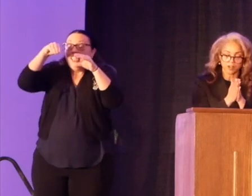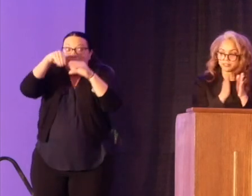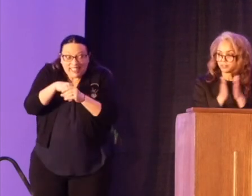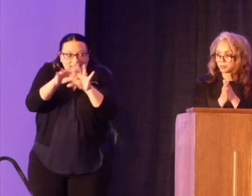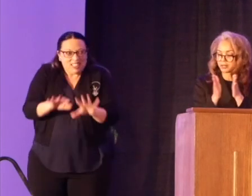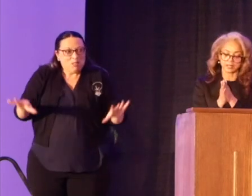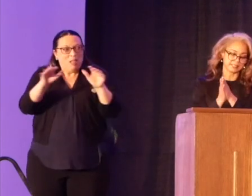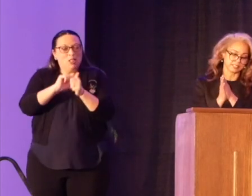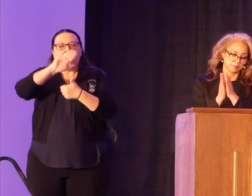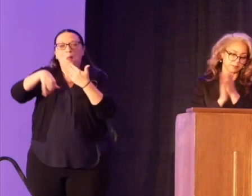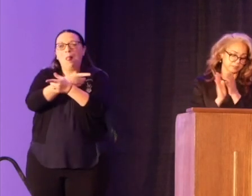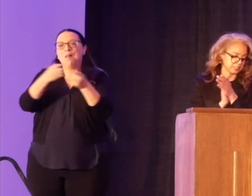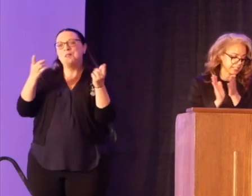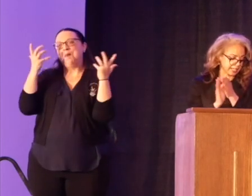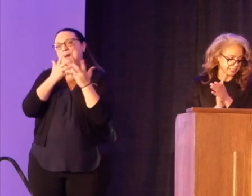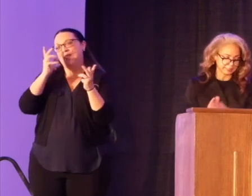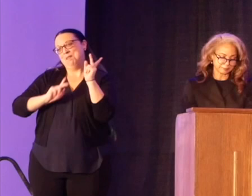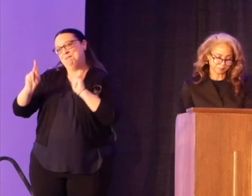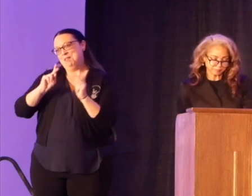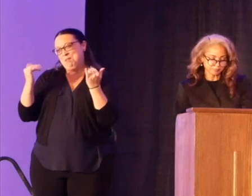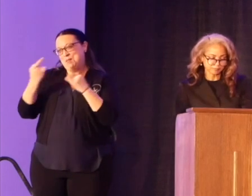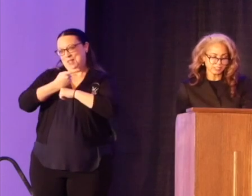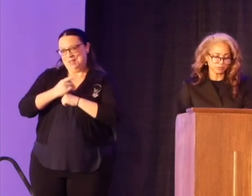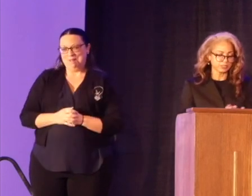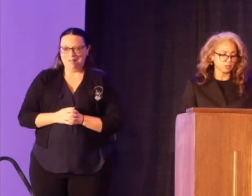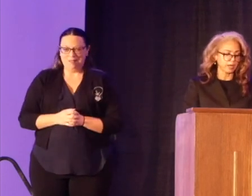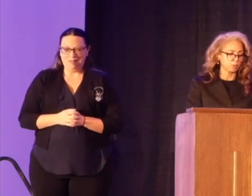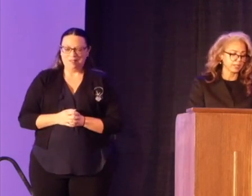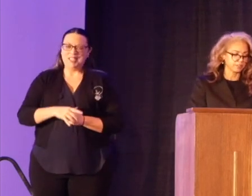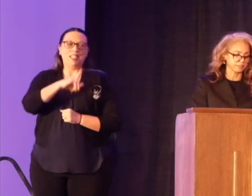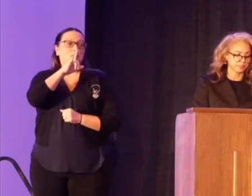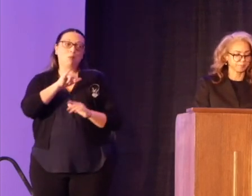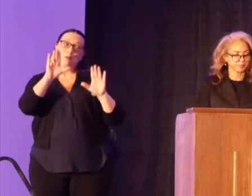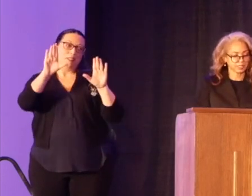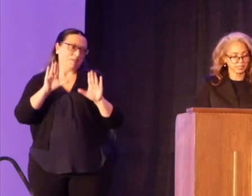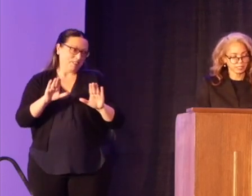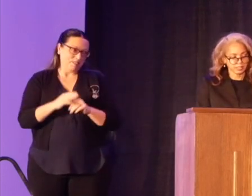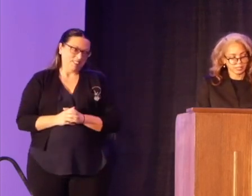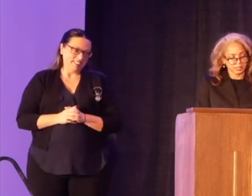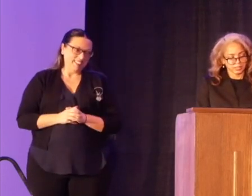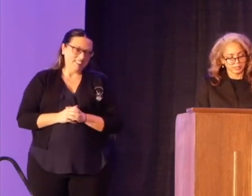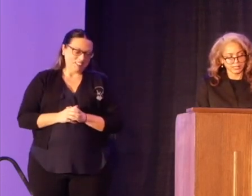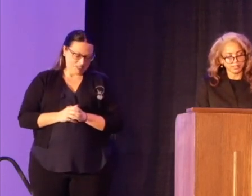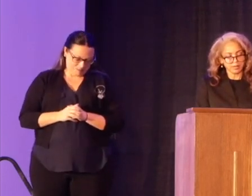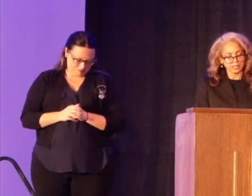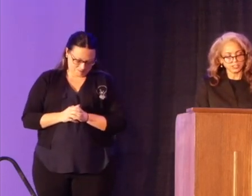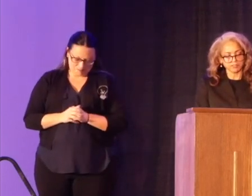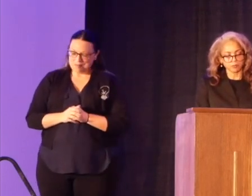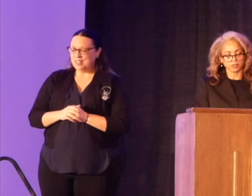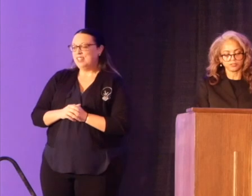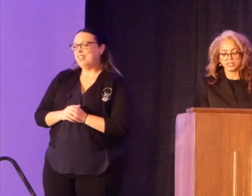with all of you amazing people today. It's really quite wonderful. The